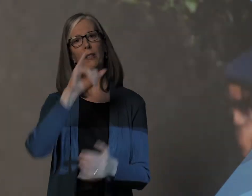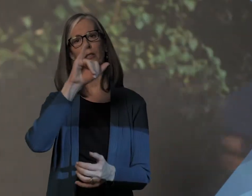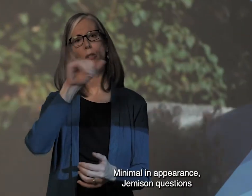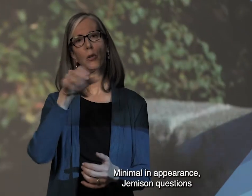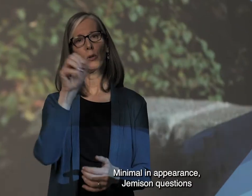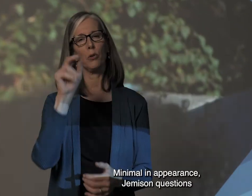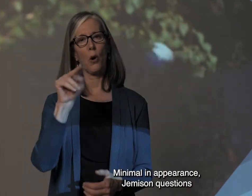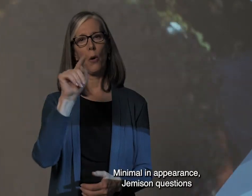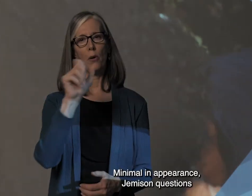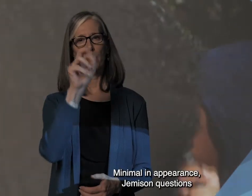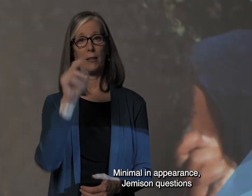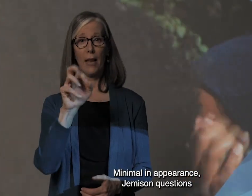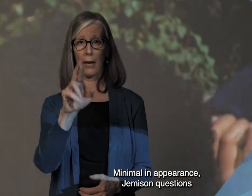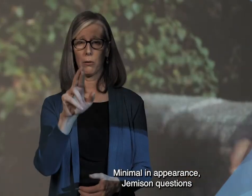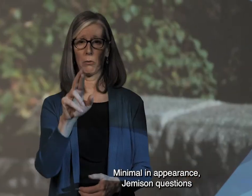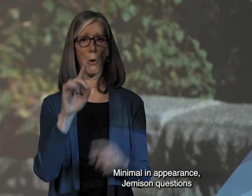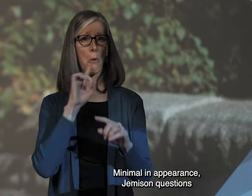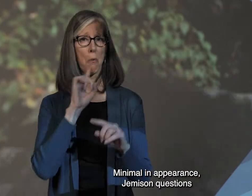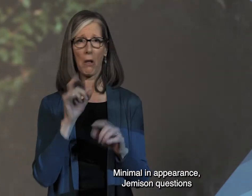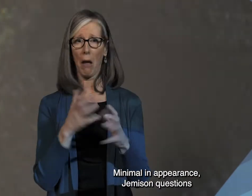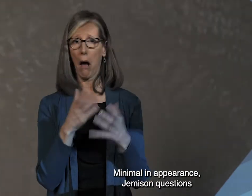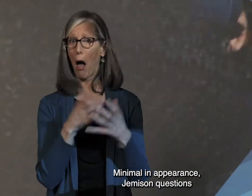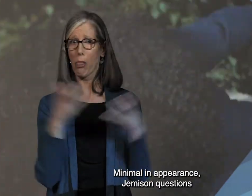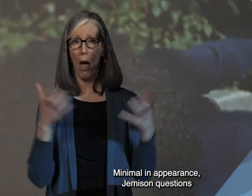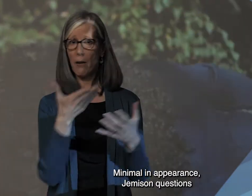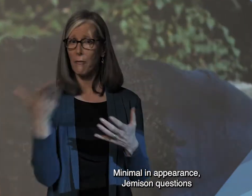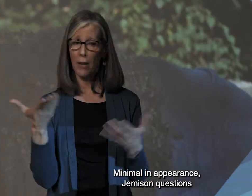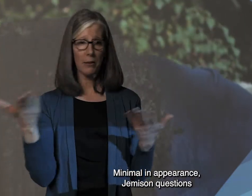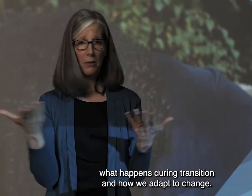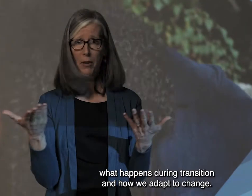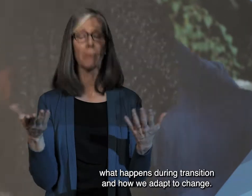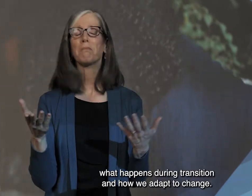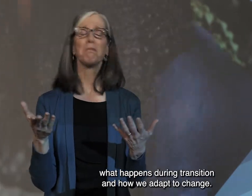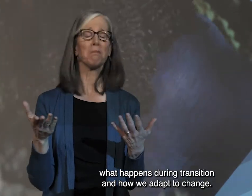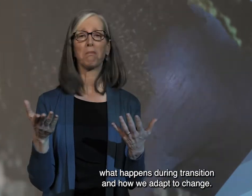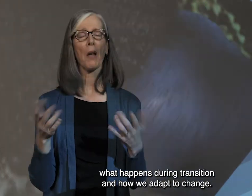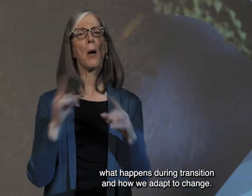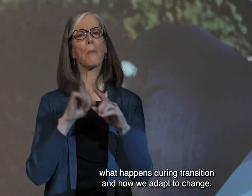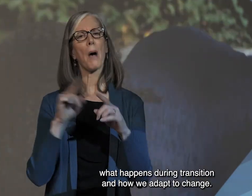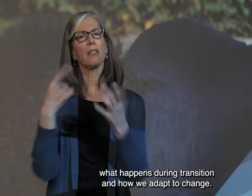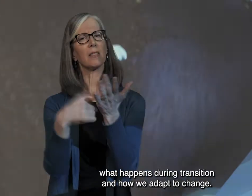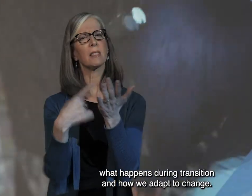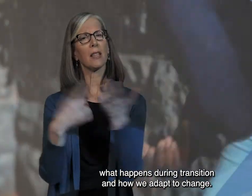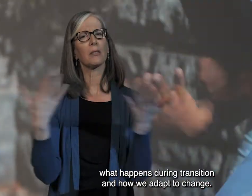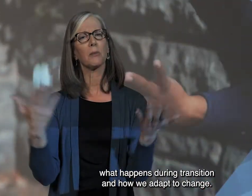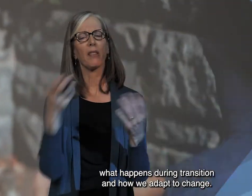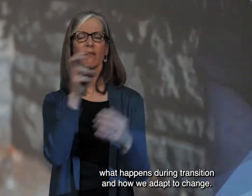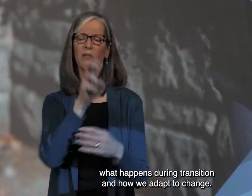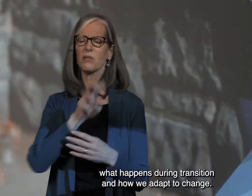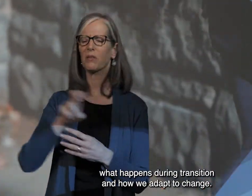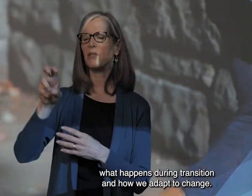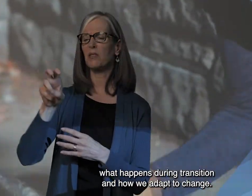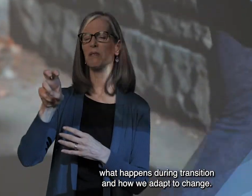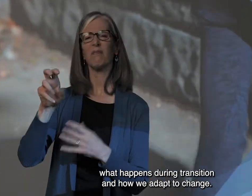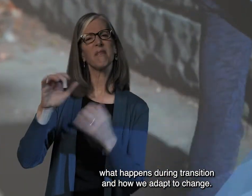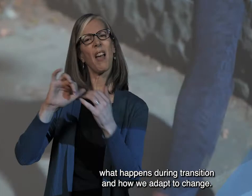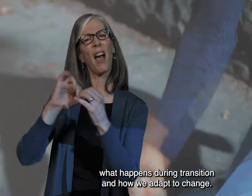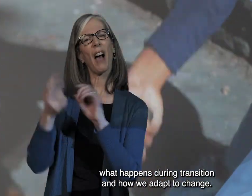Minimal in appearance, Jamison's exhibition questions what happens during transition and how we adapt to change.